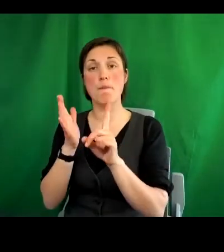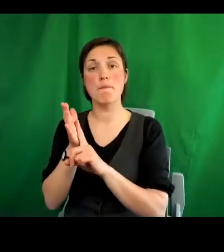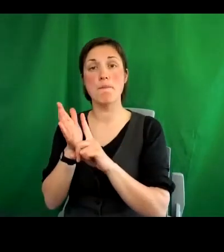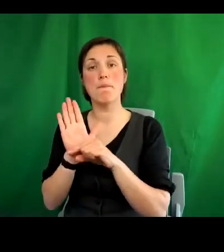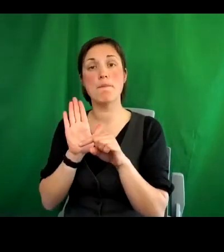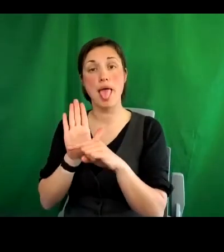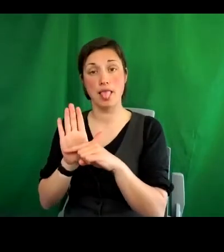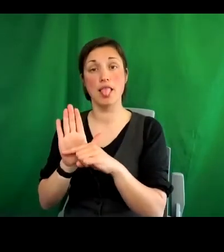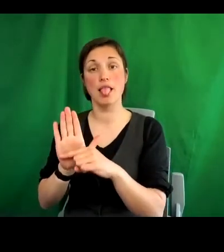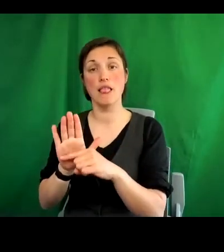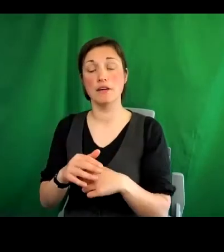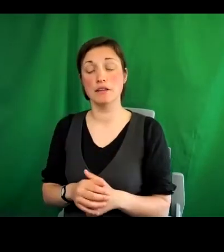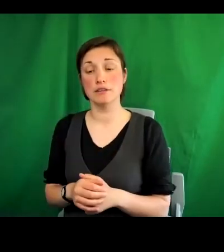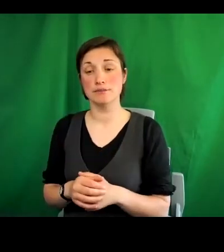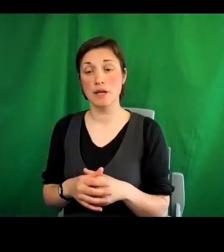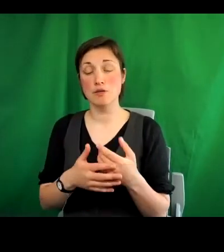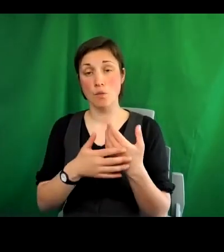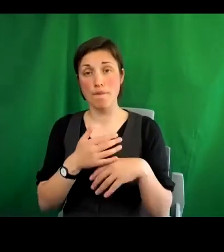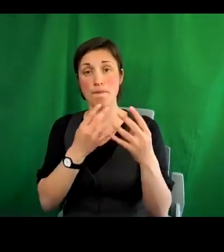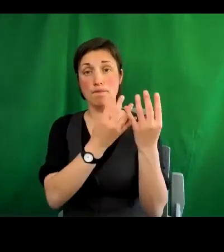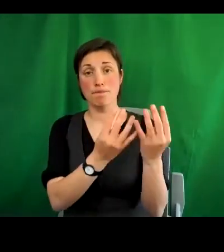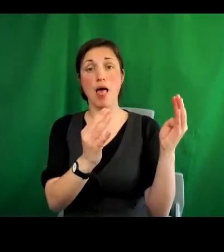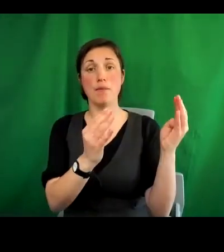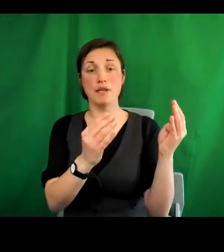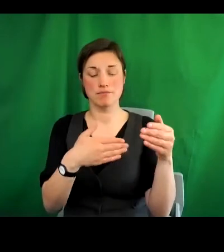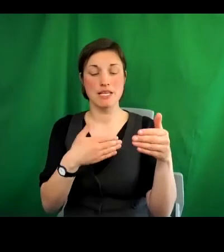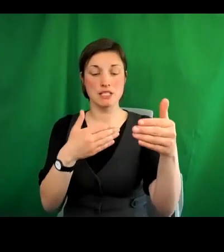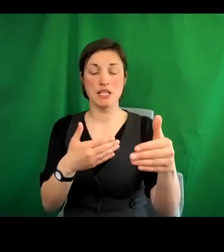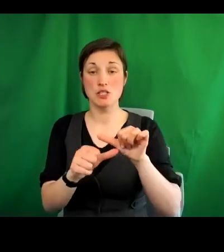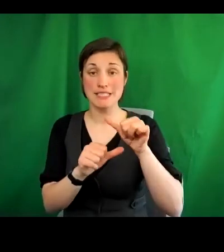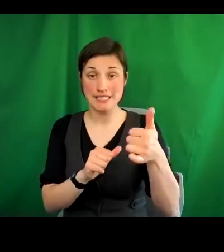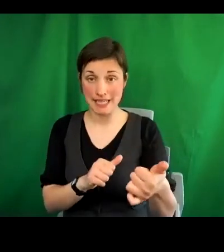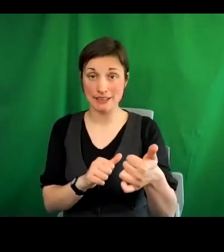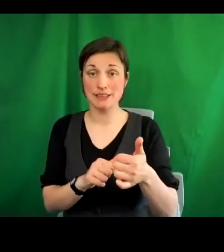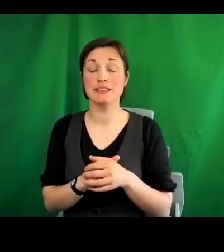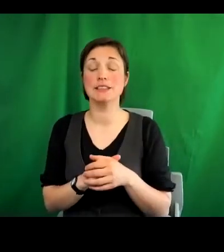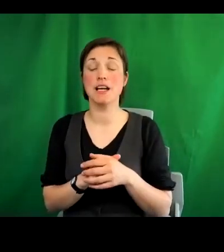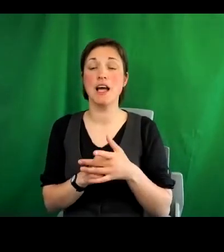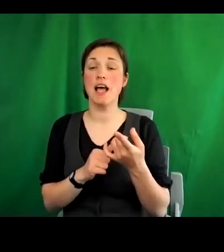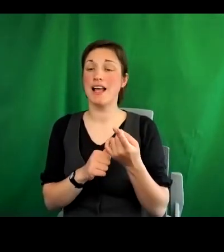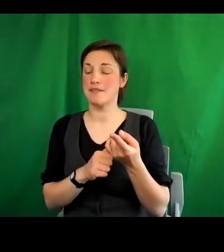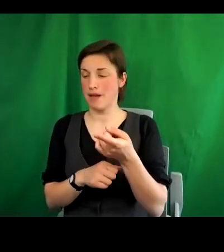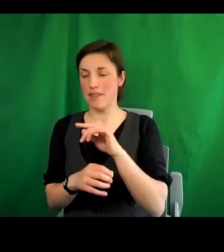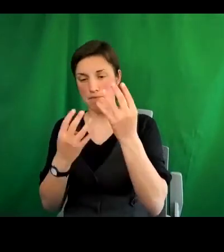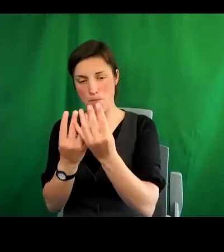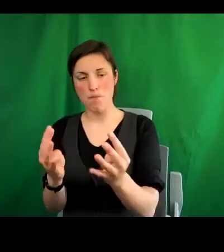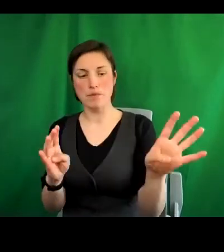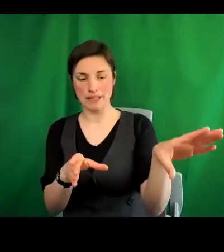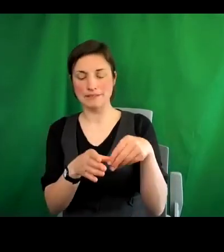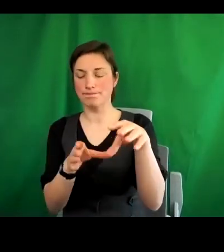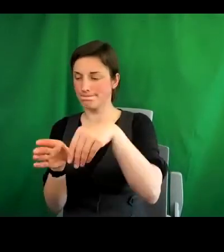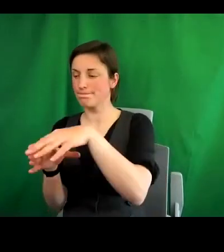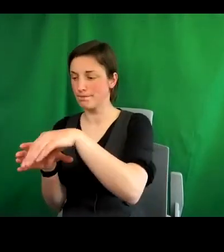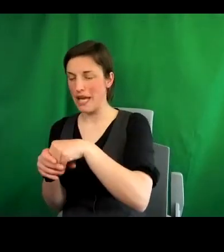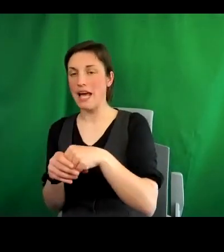There will be a bill in the Parliament's next session, and then a programme of public participatory process and capacity